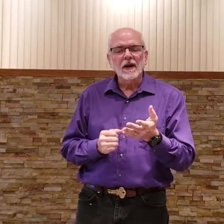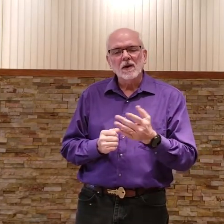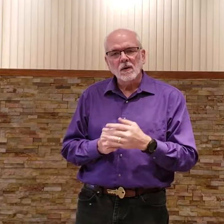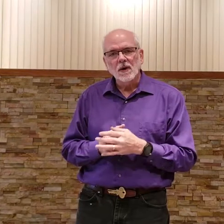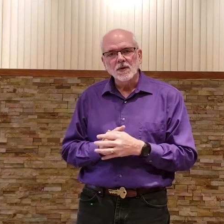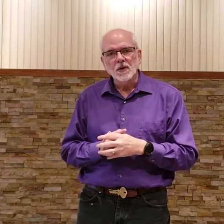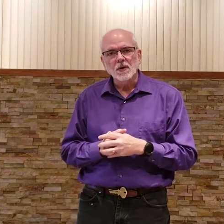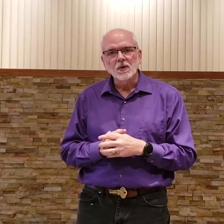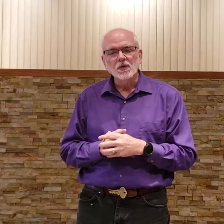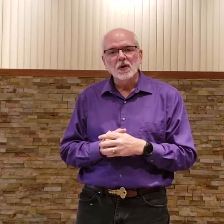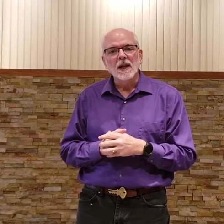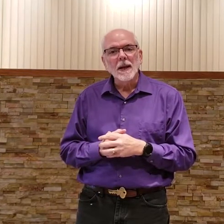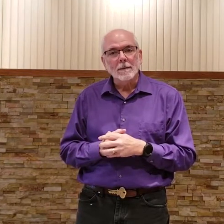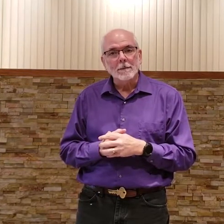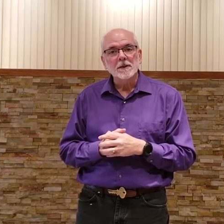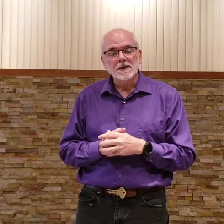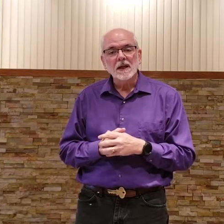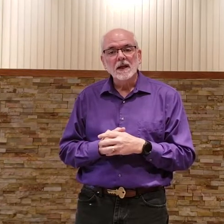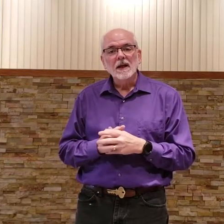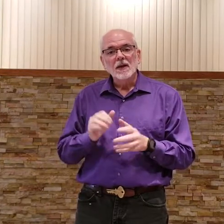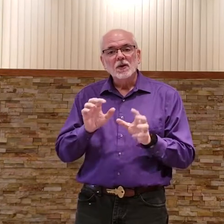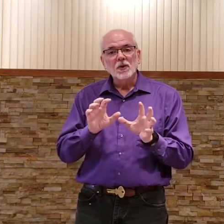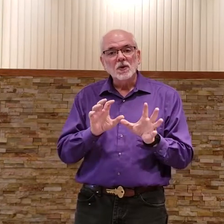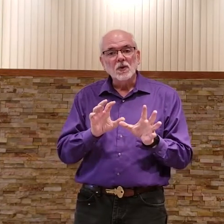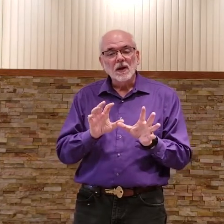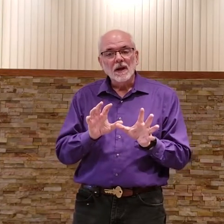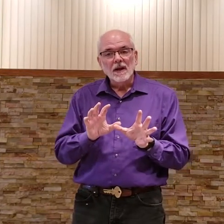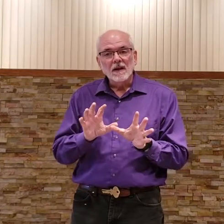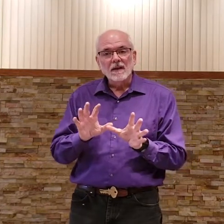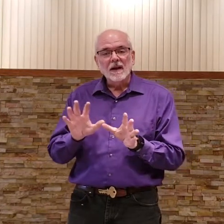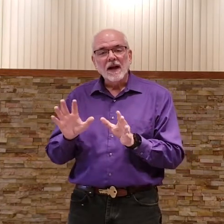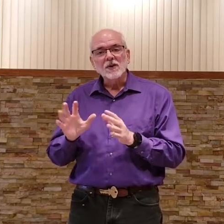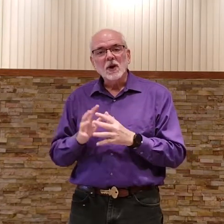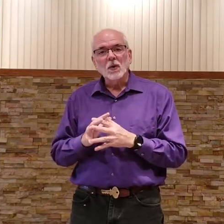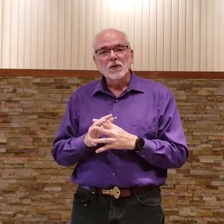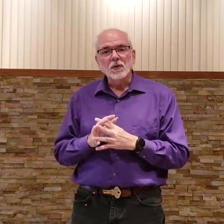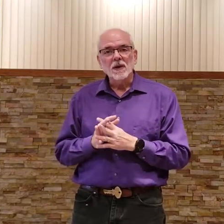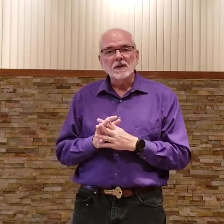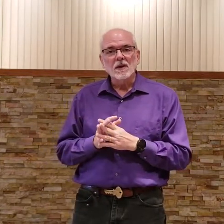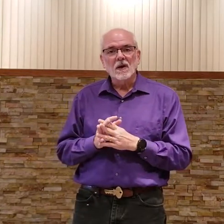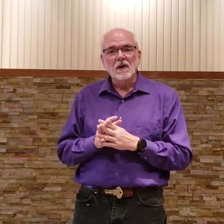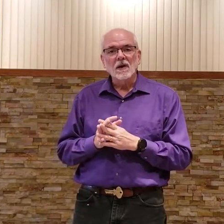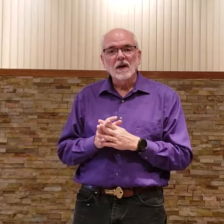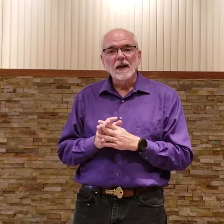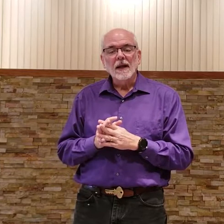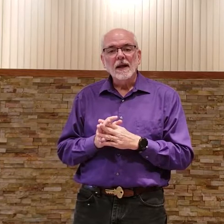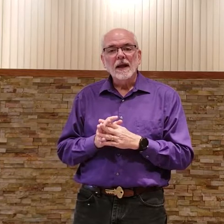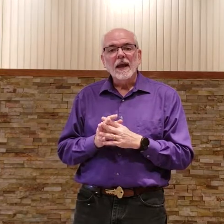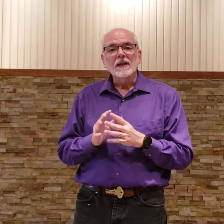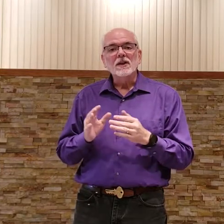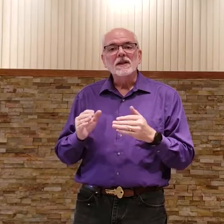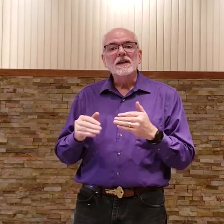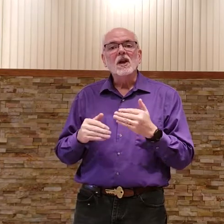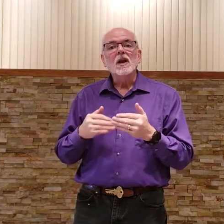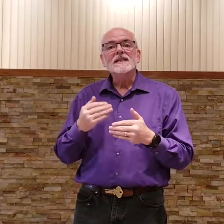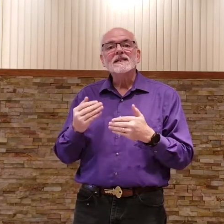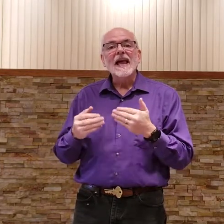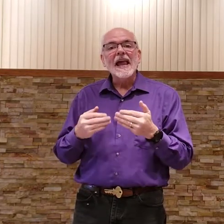I encourage you to use your lips to, as you go through this song, and say